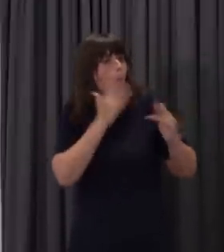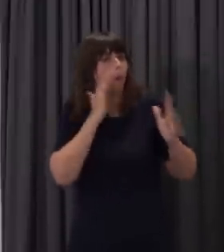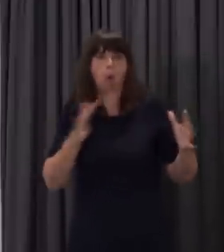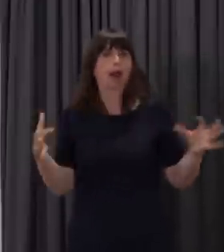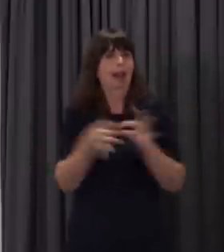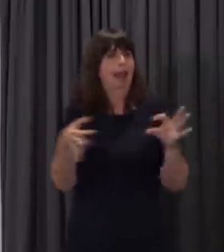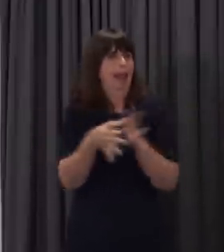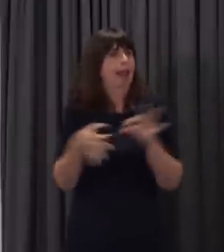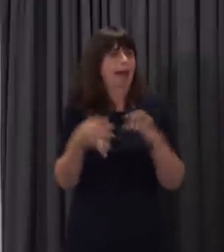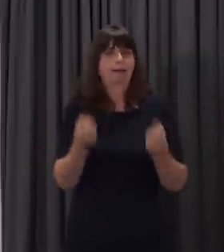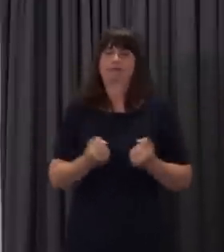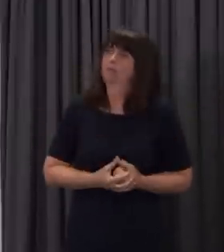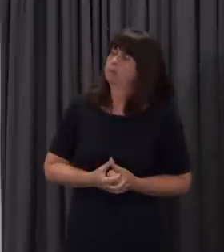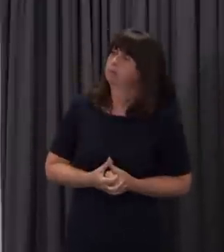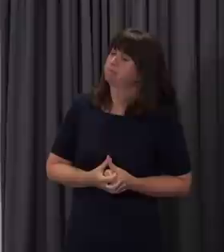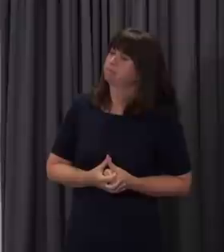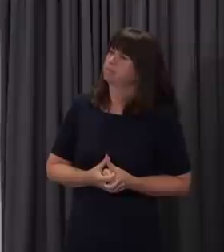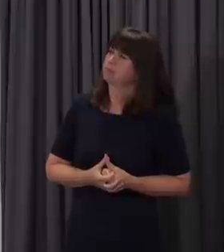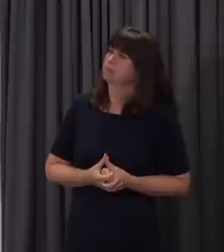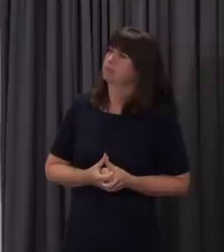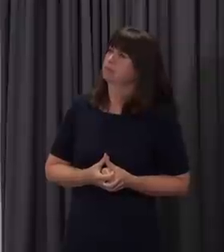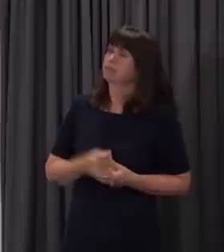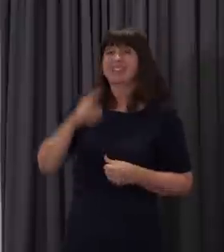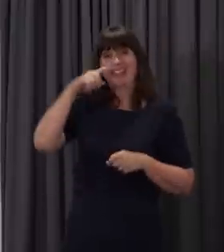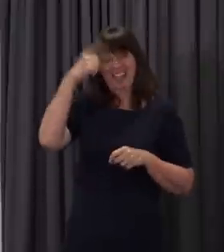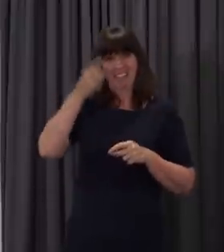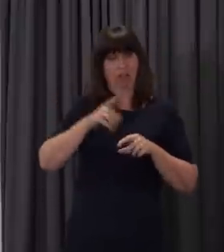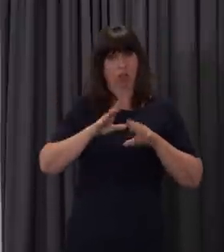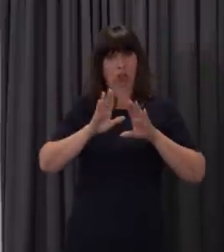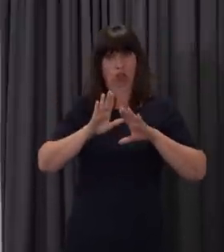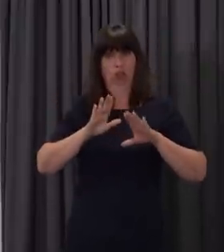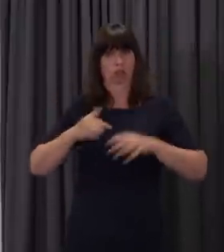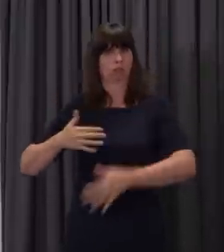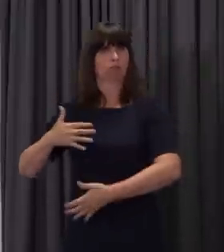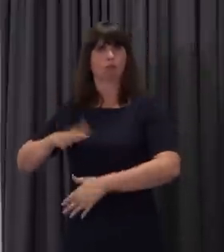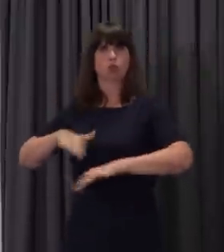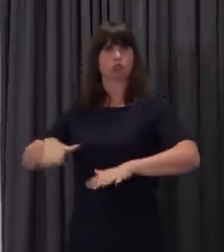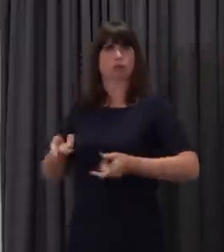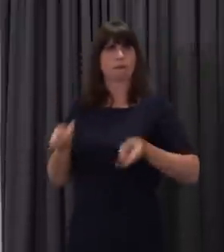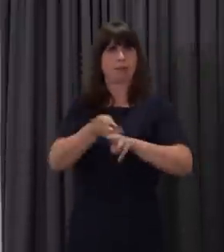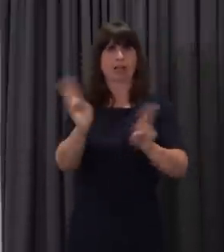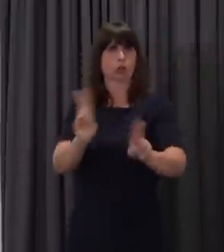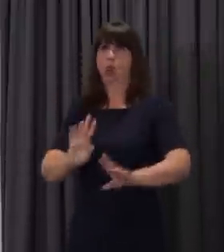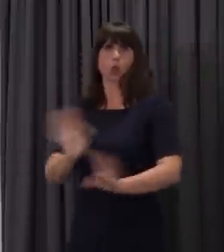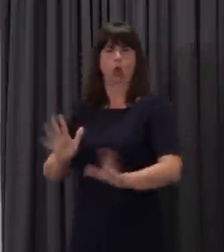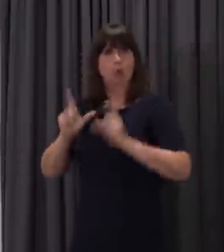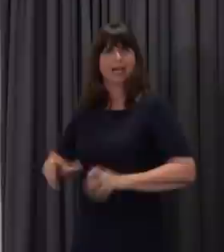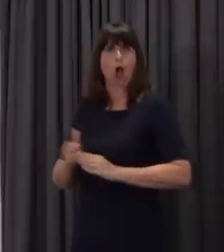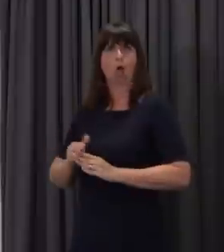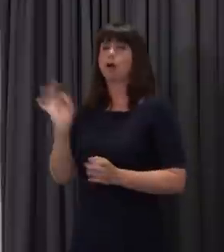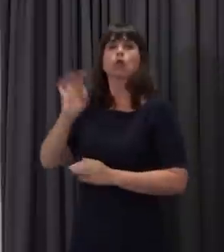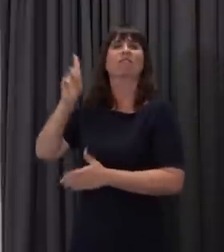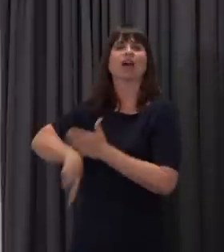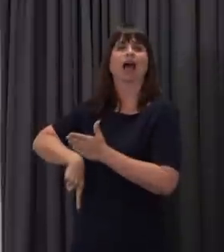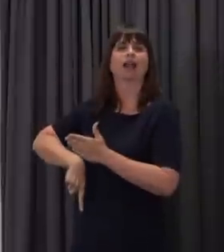Thank you. And you've already pledged that parents won't be fined if they don't send their children back to school before the summer holidays. But with